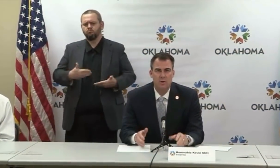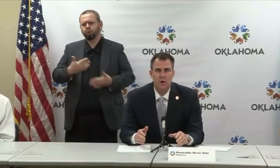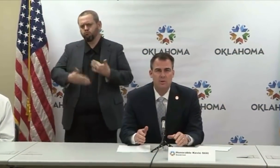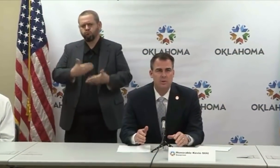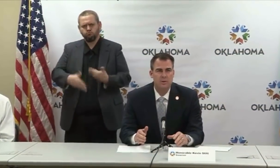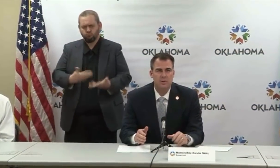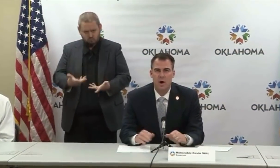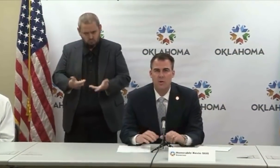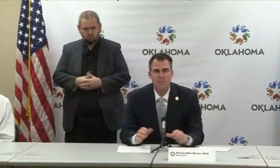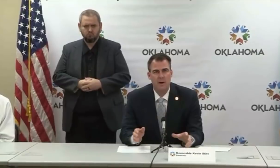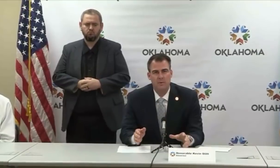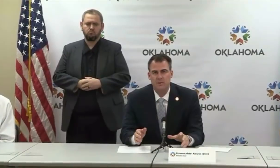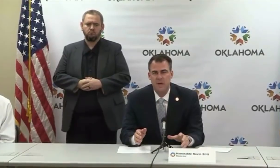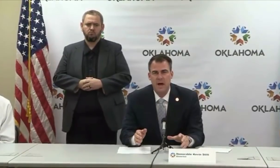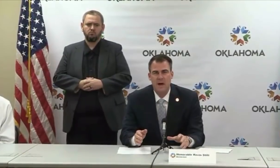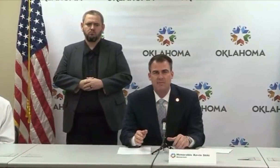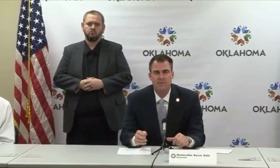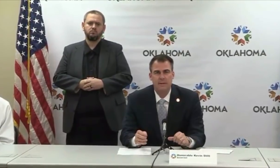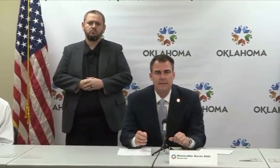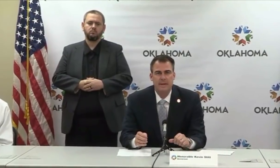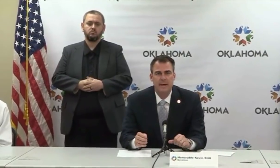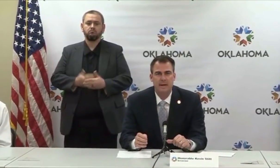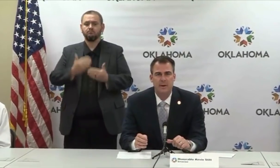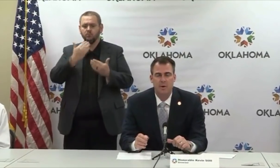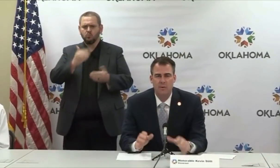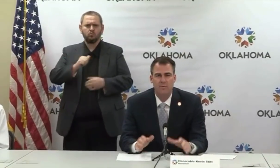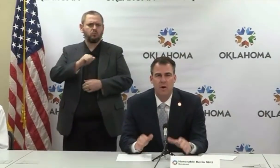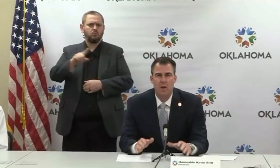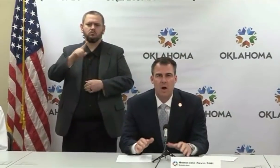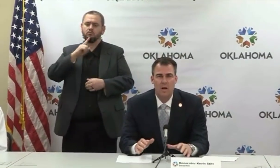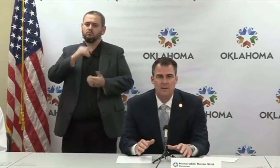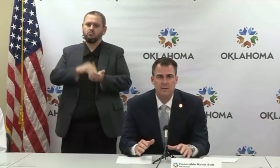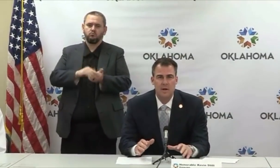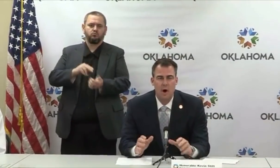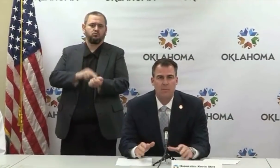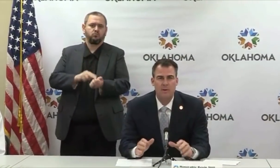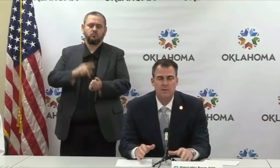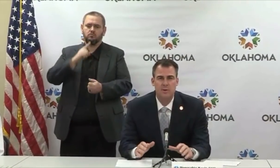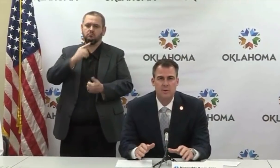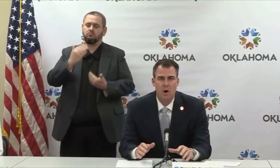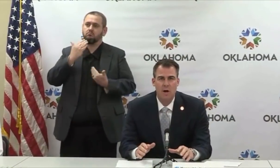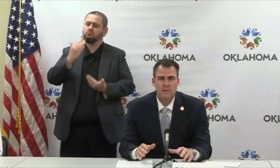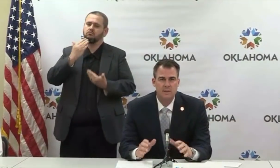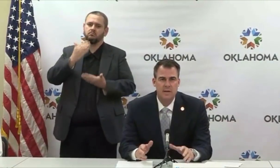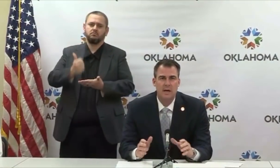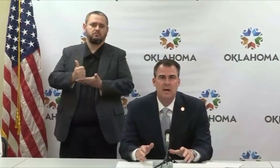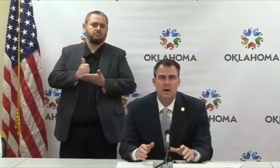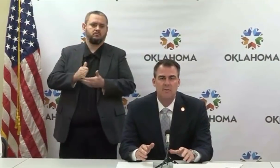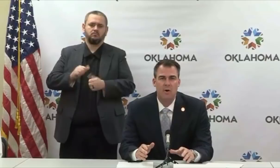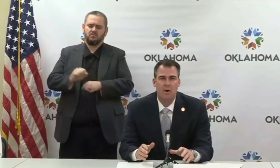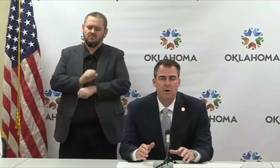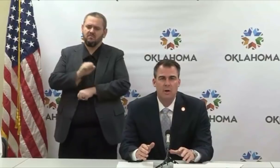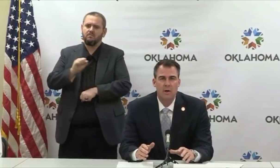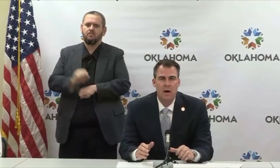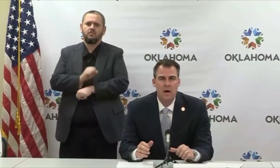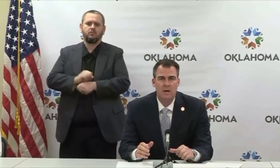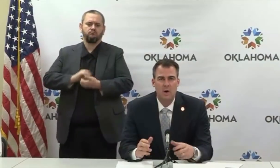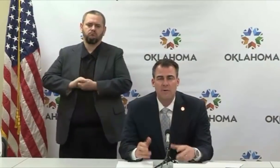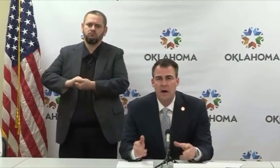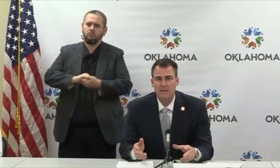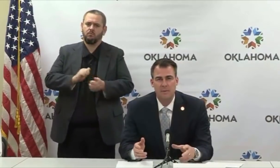our doctors, our nurses, all the medical staff that are on the front lines helping us through this crisis and taking care of our